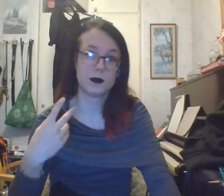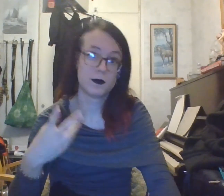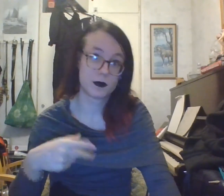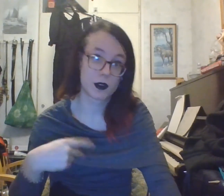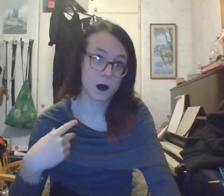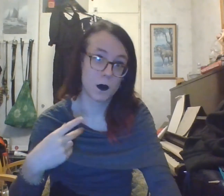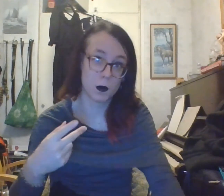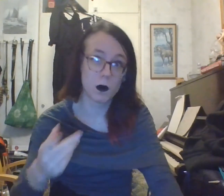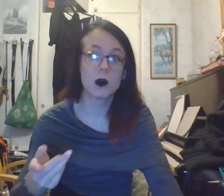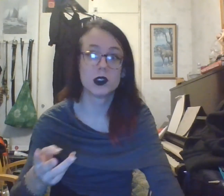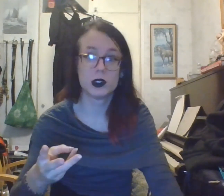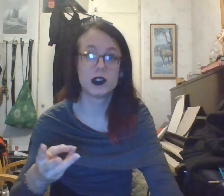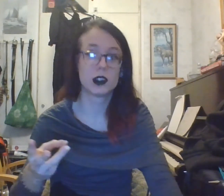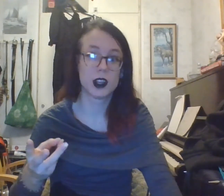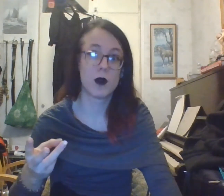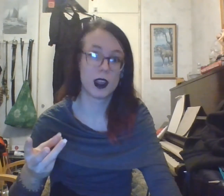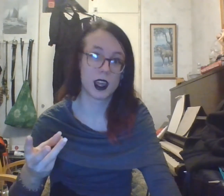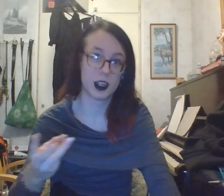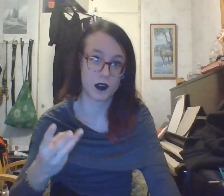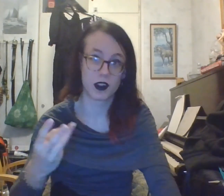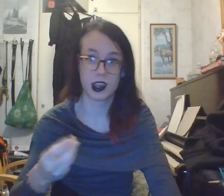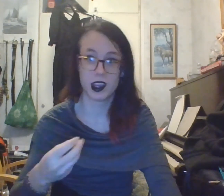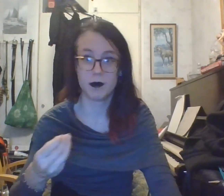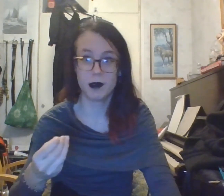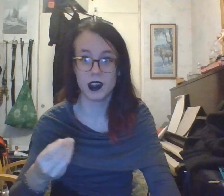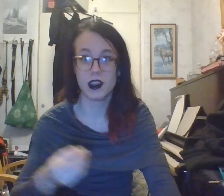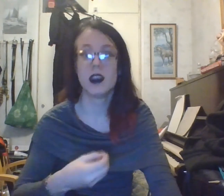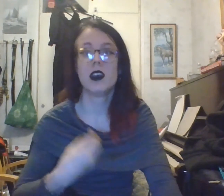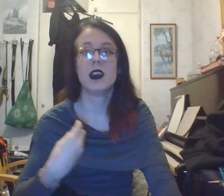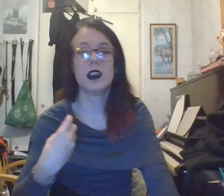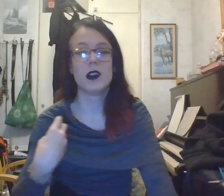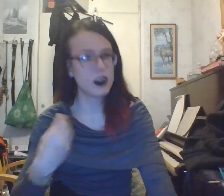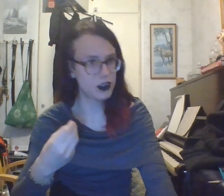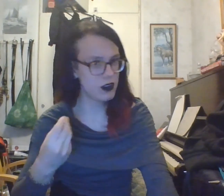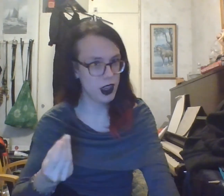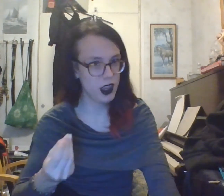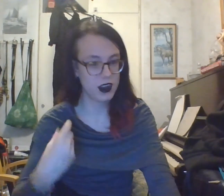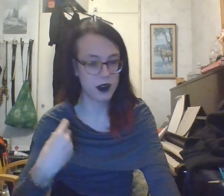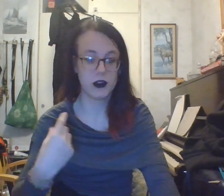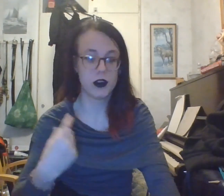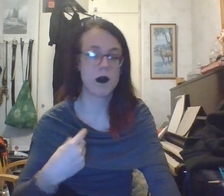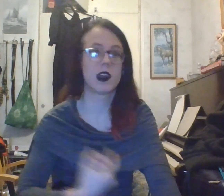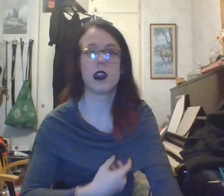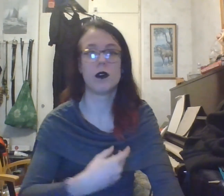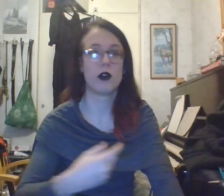But what does the eradication of a state mean? Now, it doesn't mean that we should eradicate all forms of